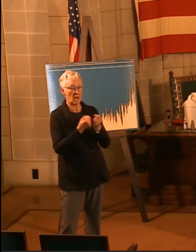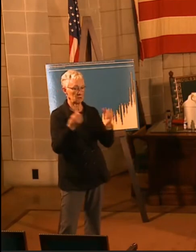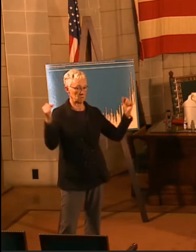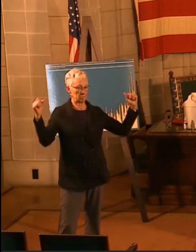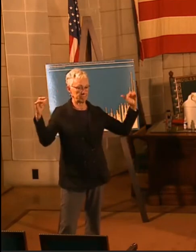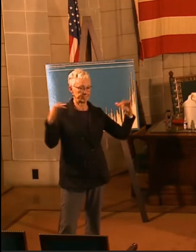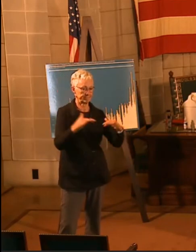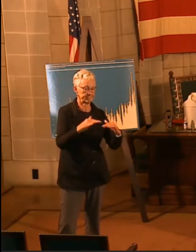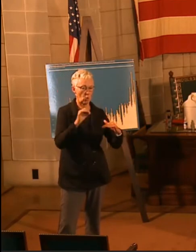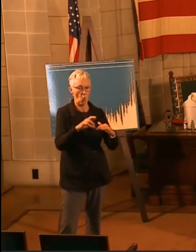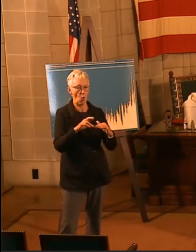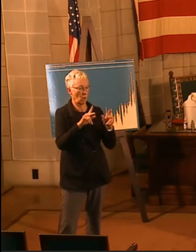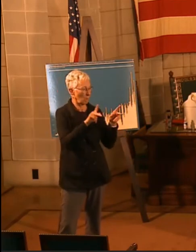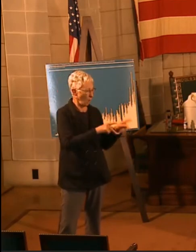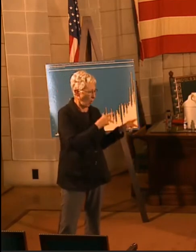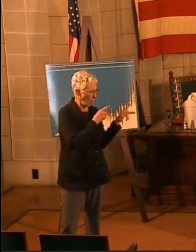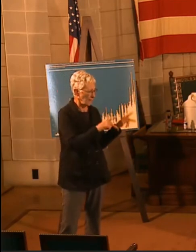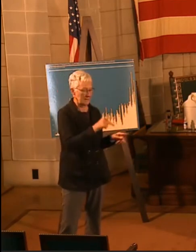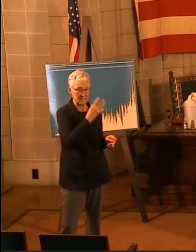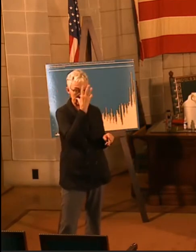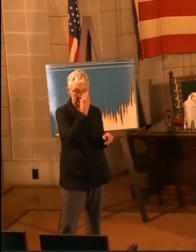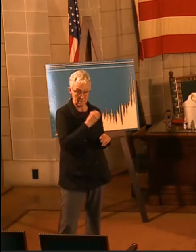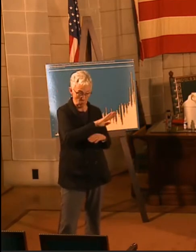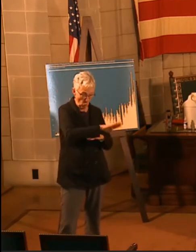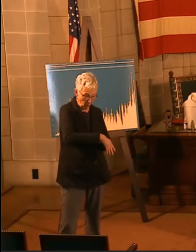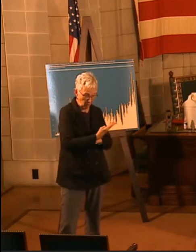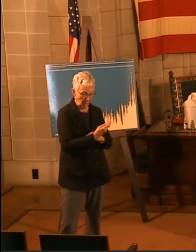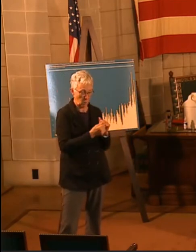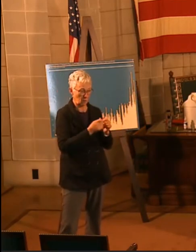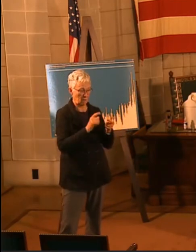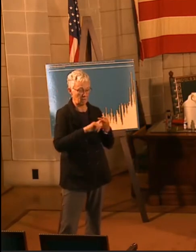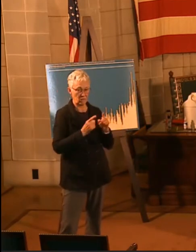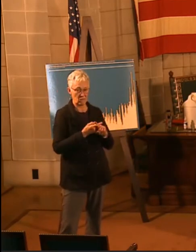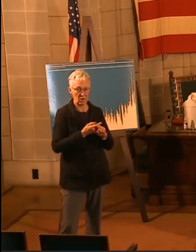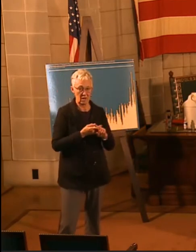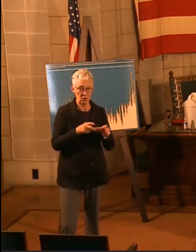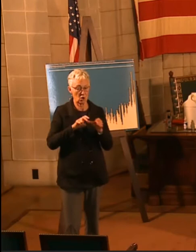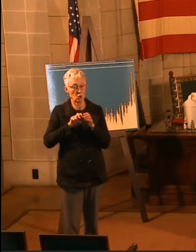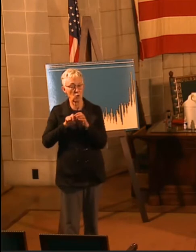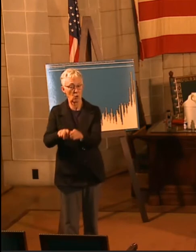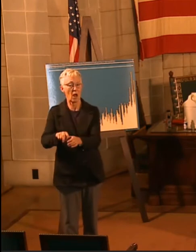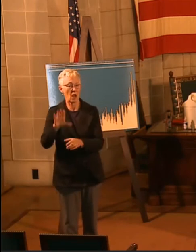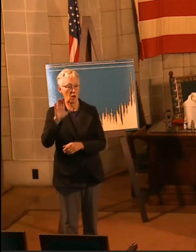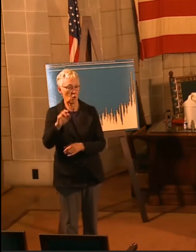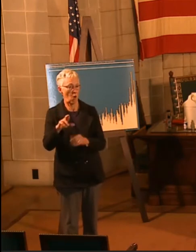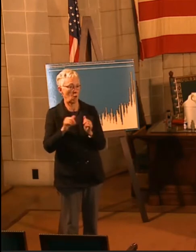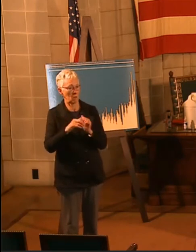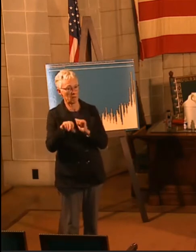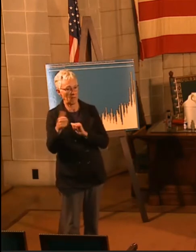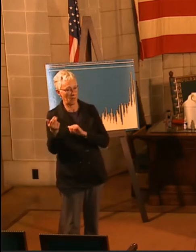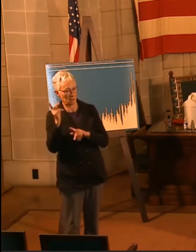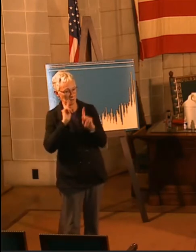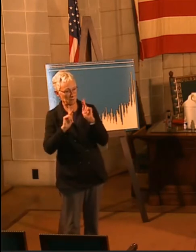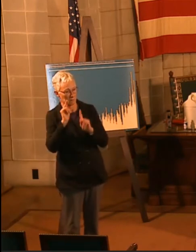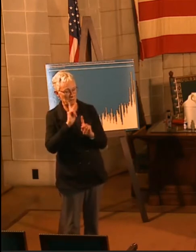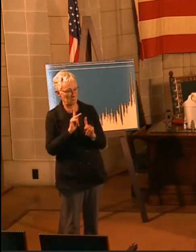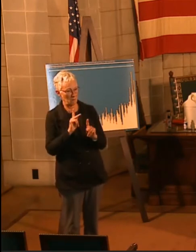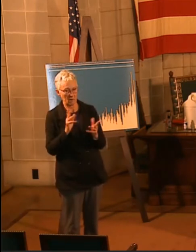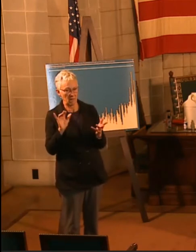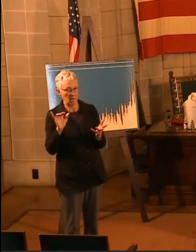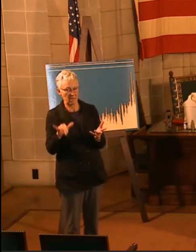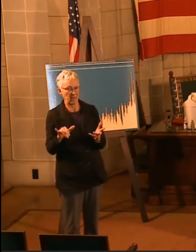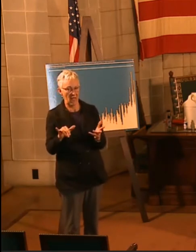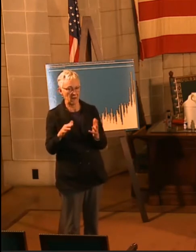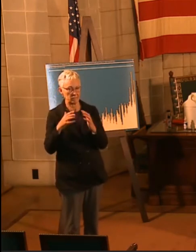-togethers like parties, sleepovers, car rides with friends, those can undermine the incredibly hard work that the teachers, principals, and